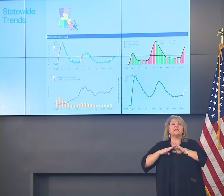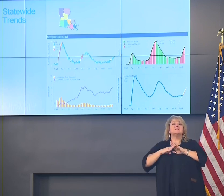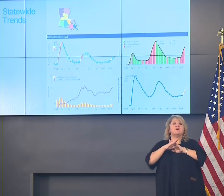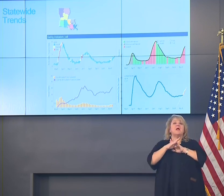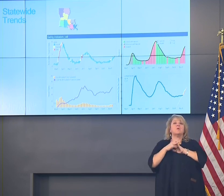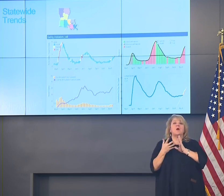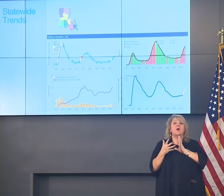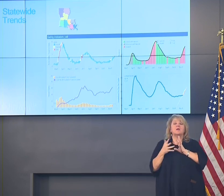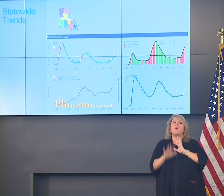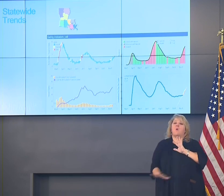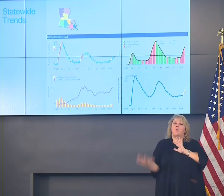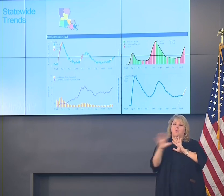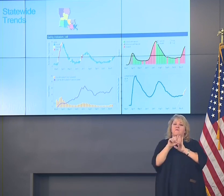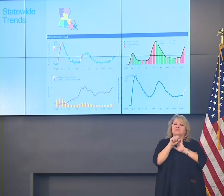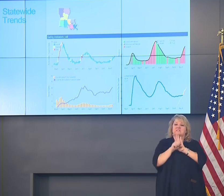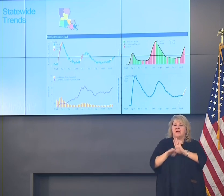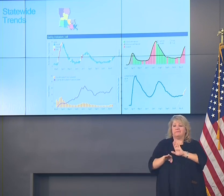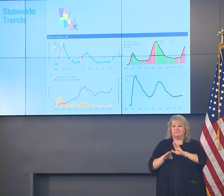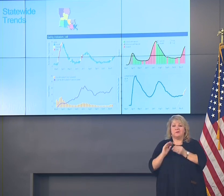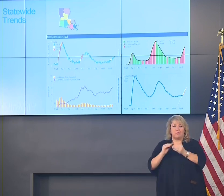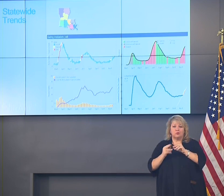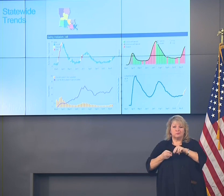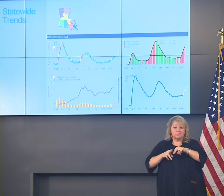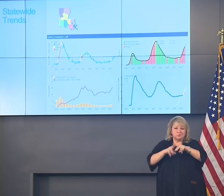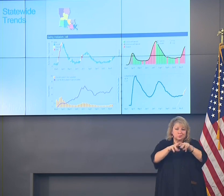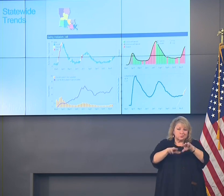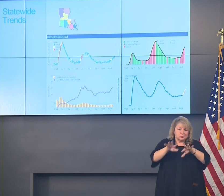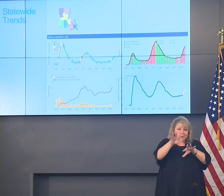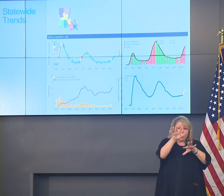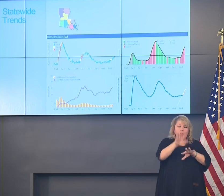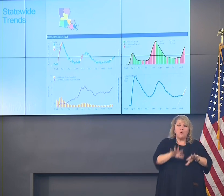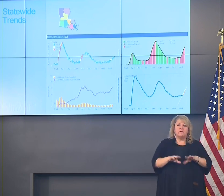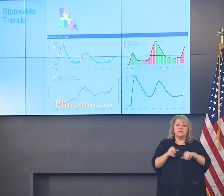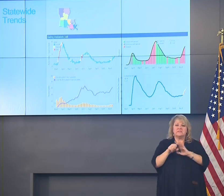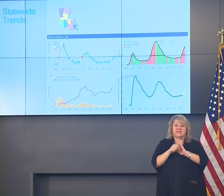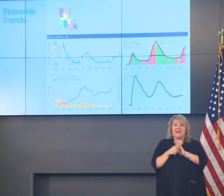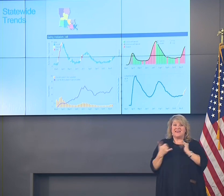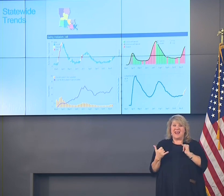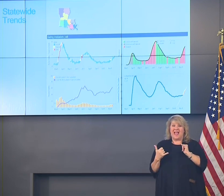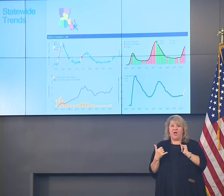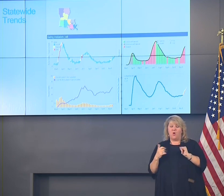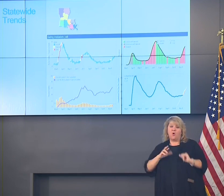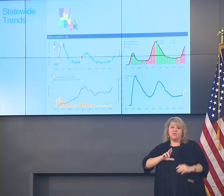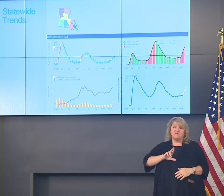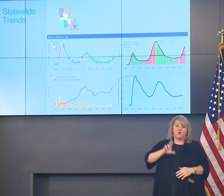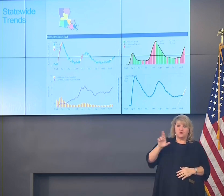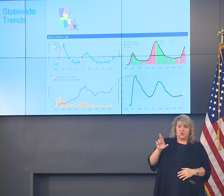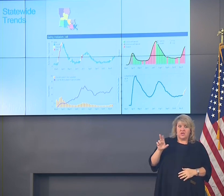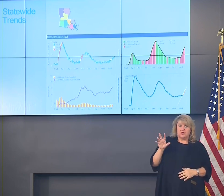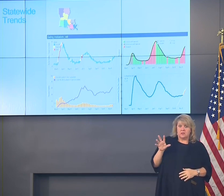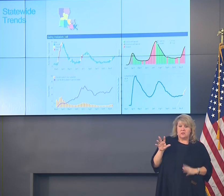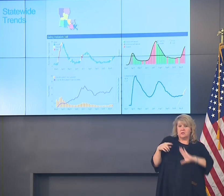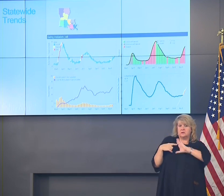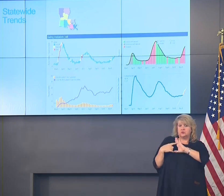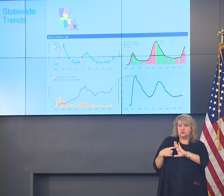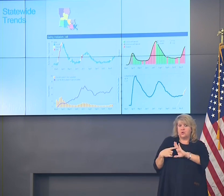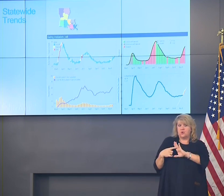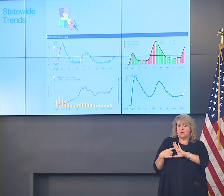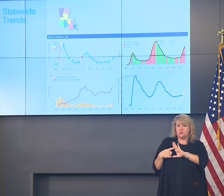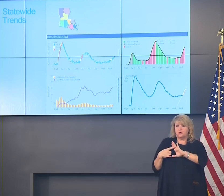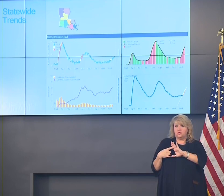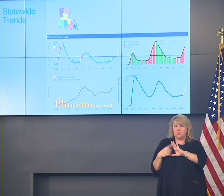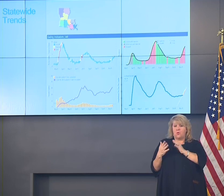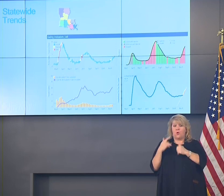was truly statewide and now that increase that we're on on the far right of that graph is almost